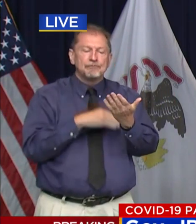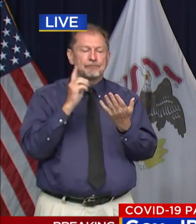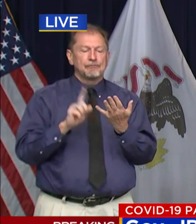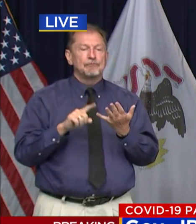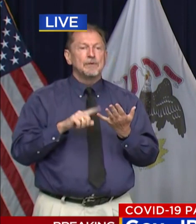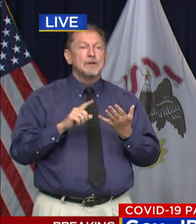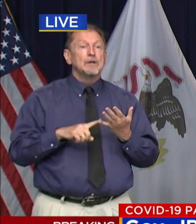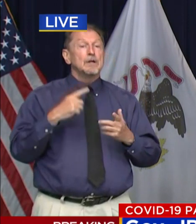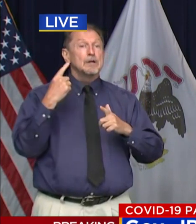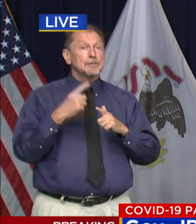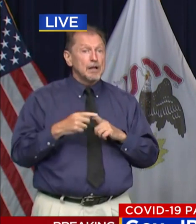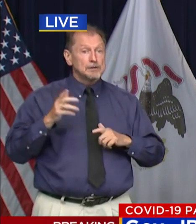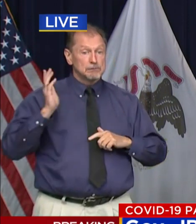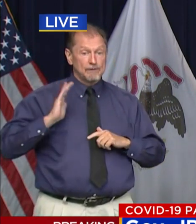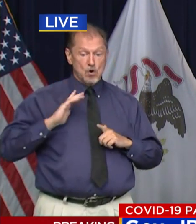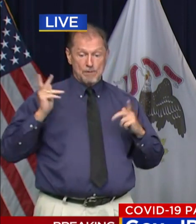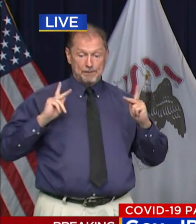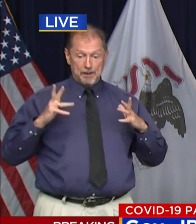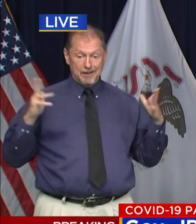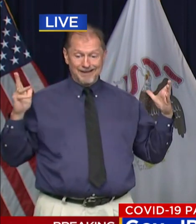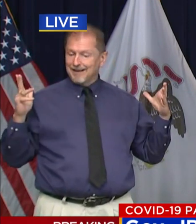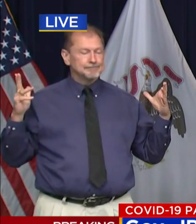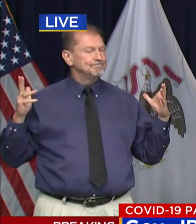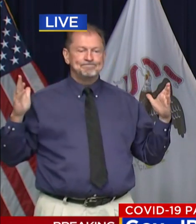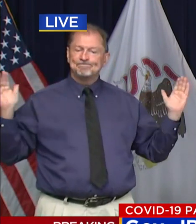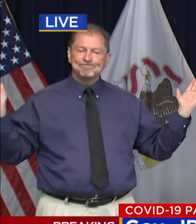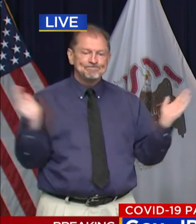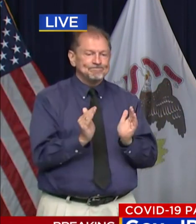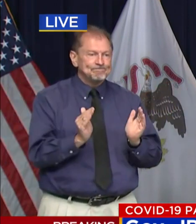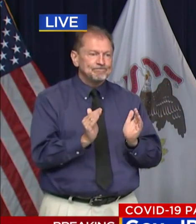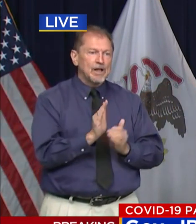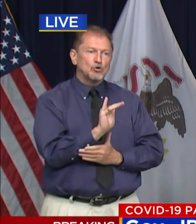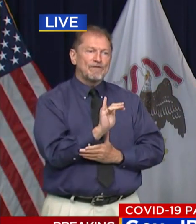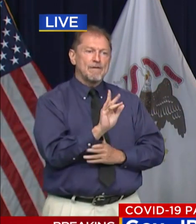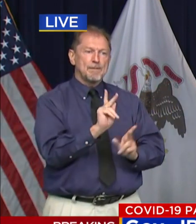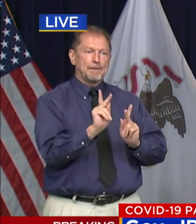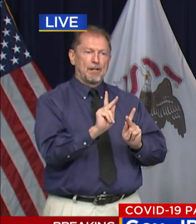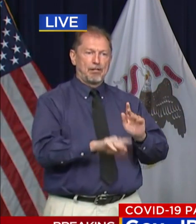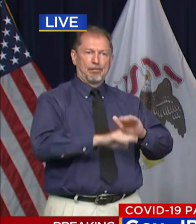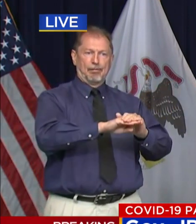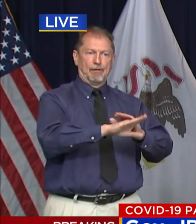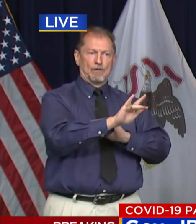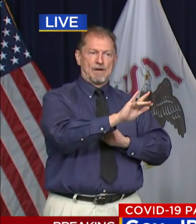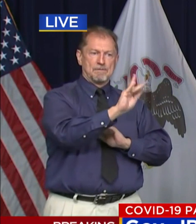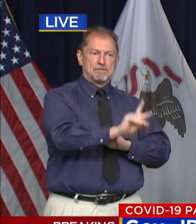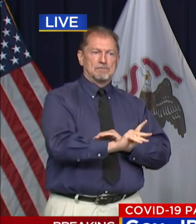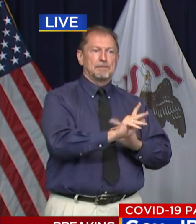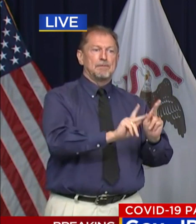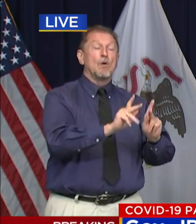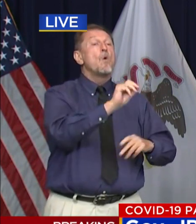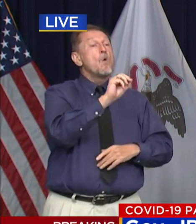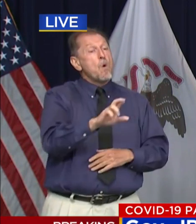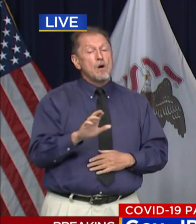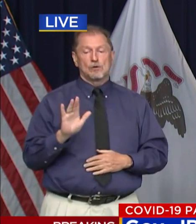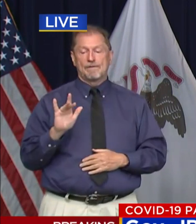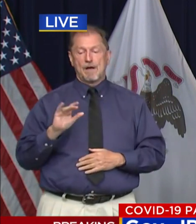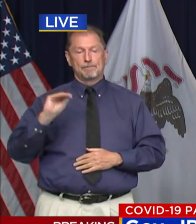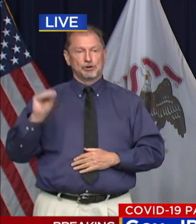gatherings to the lesser of 25 individuals or 25 percent of overall room capacity.